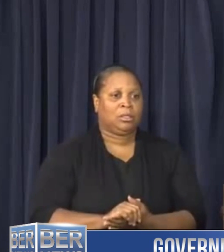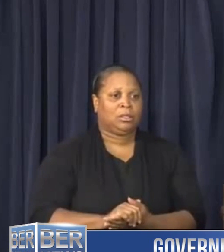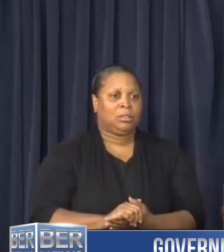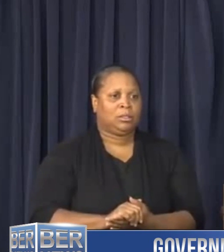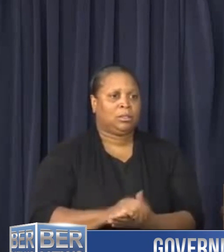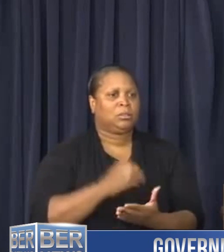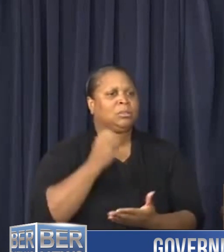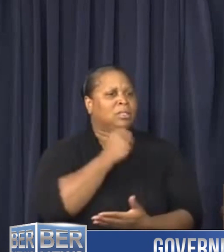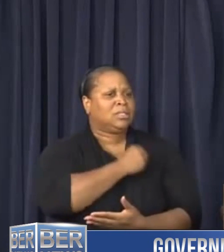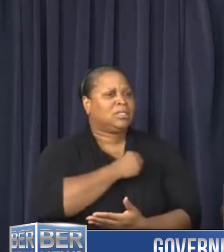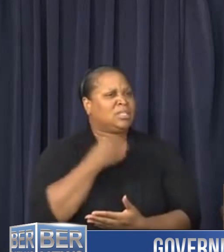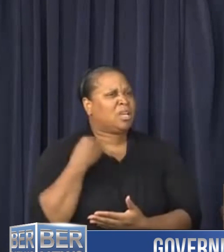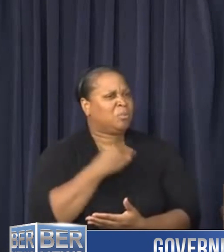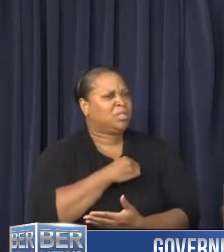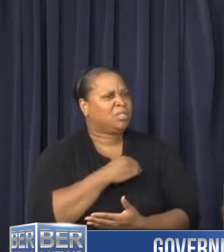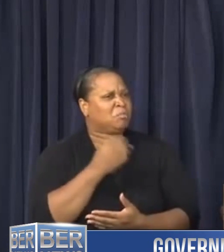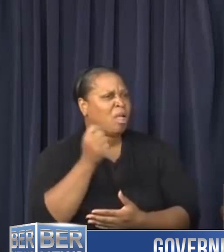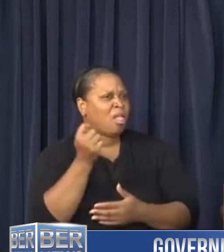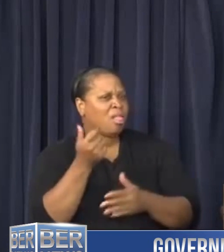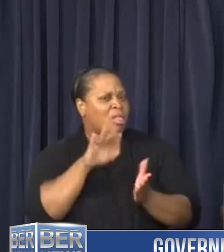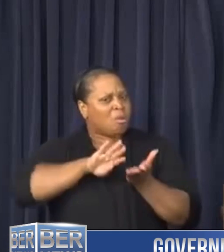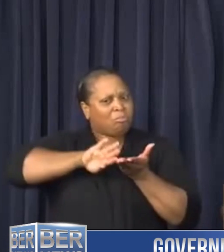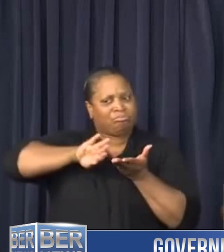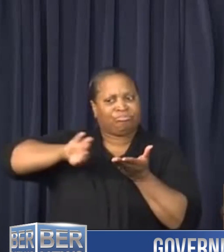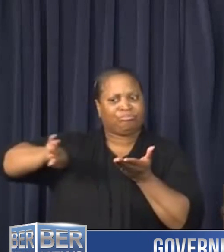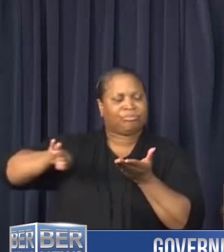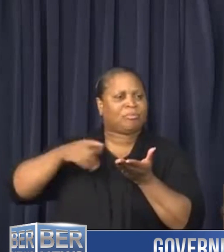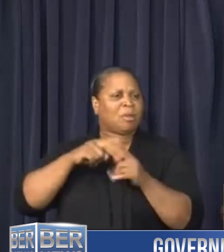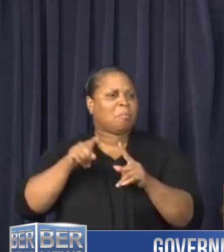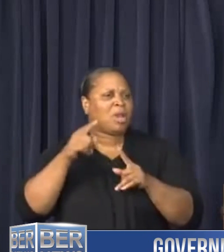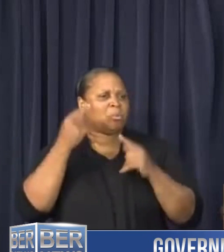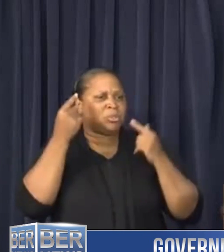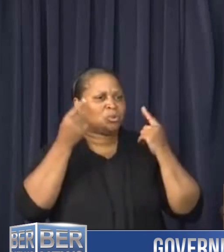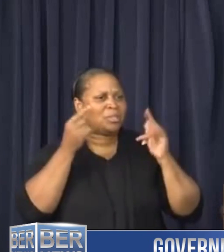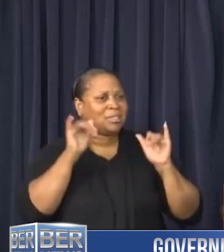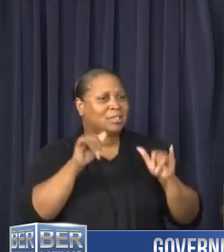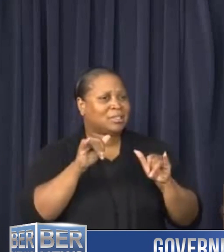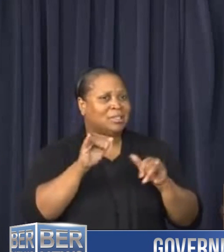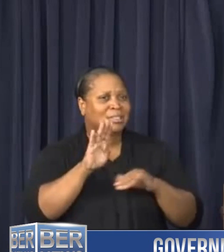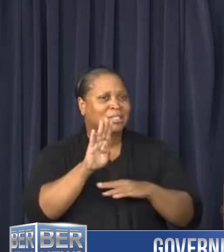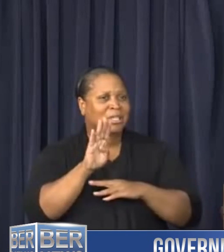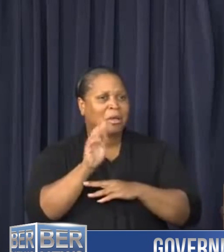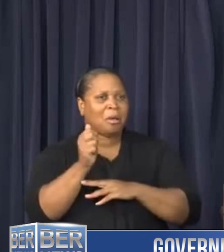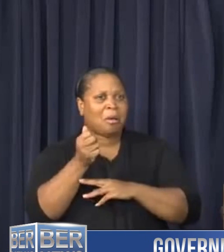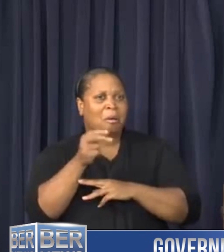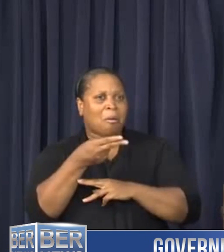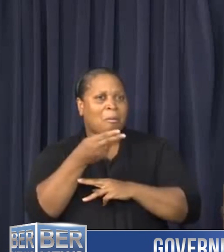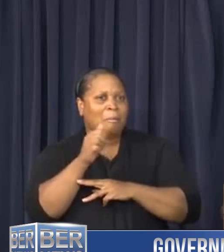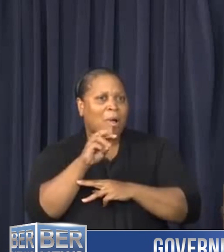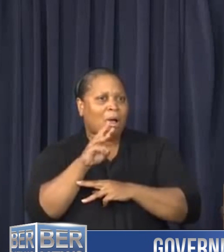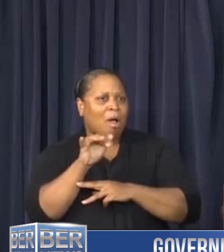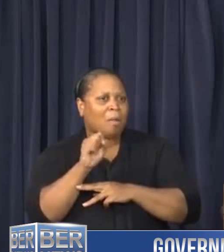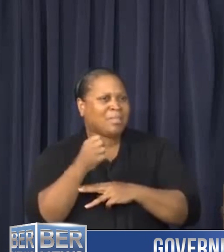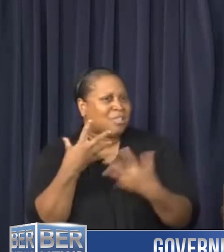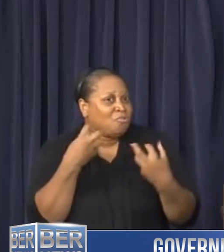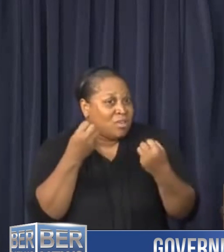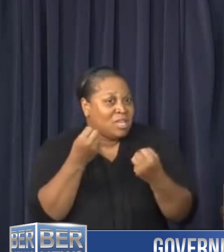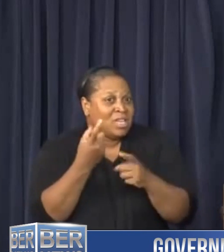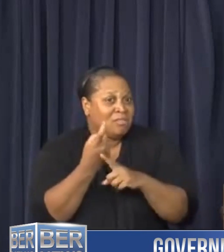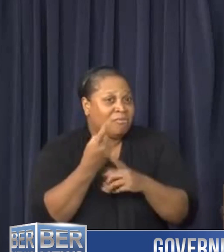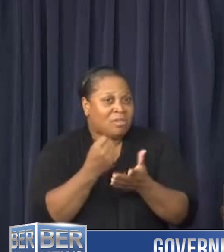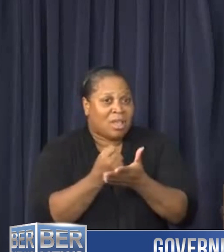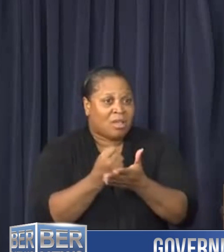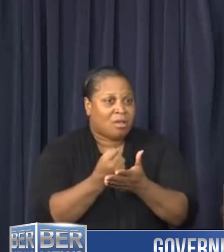Sorry, Mr. A little off topic, but we have had some questions from folks wondering if there's still Bahamas relief on the island. If there is any